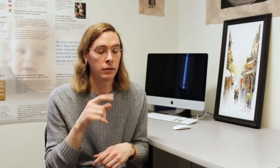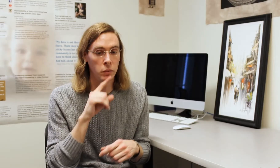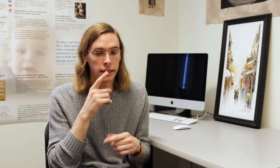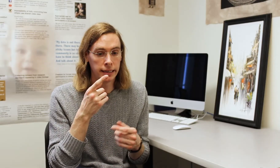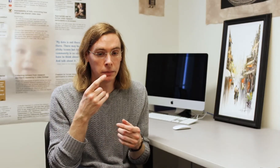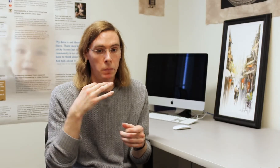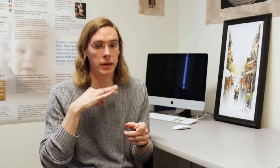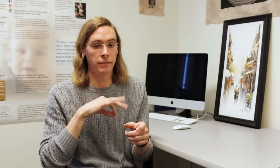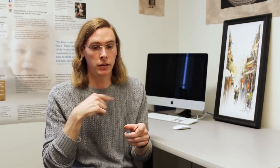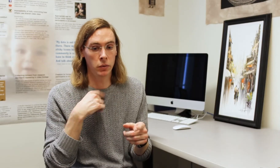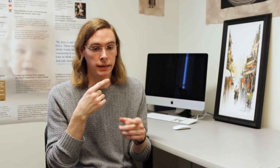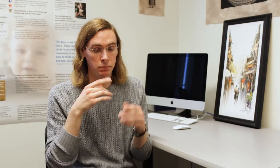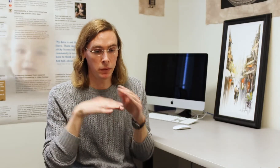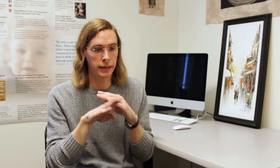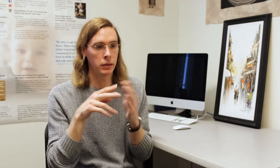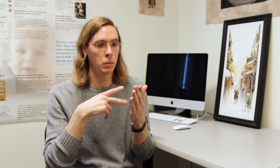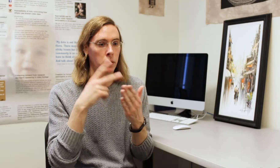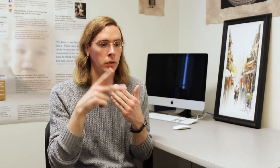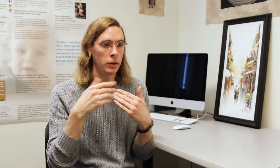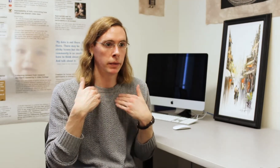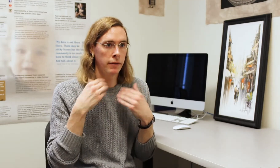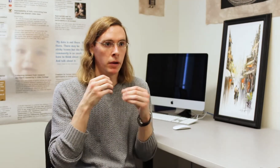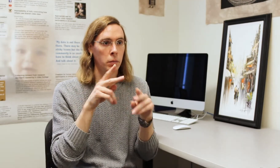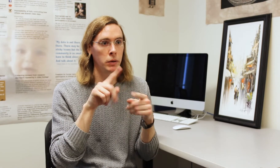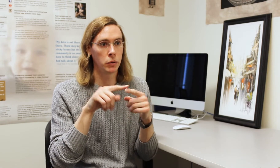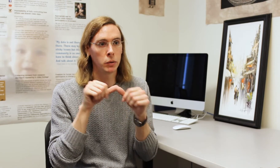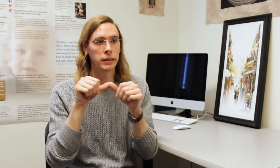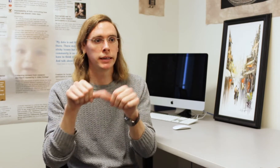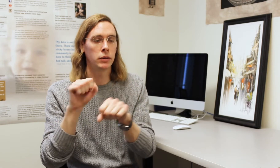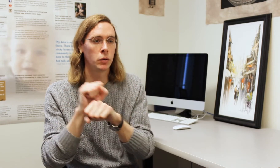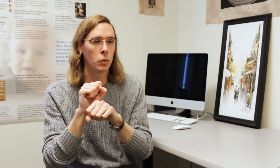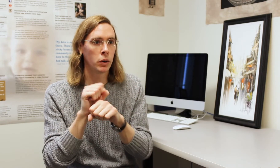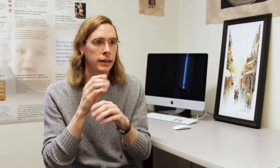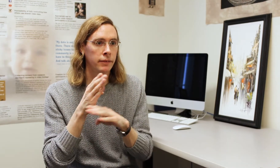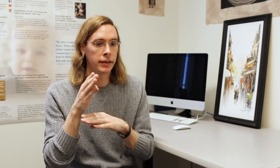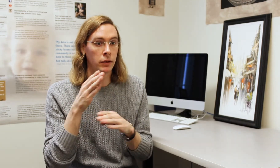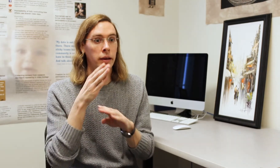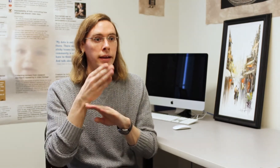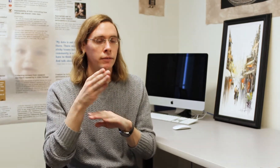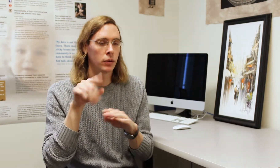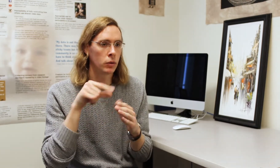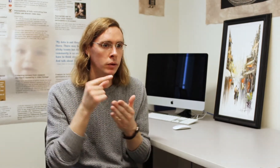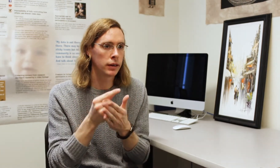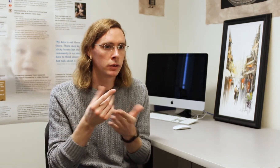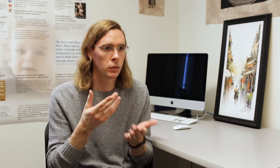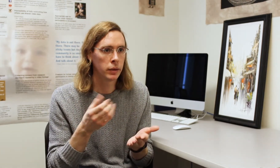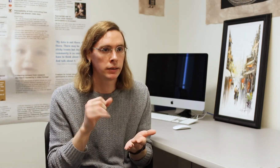Really, been beneficial for me to go into the MA program and have an opportunity to continue to work in the field after graduation.